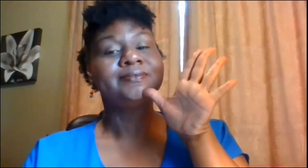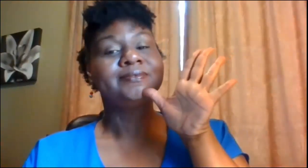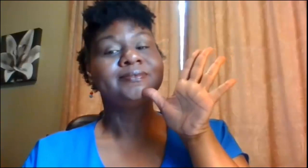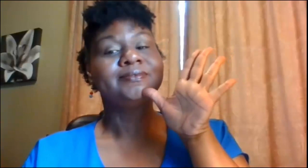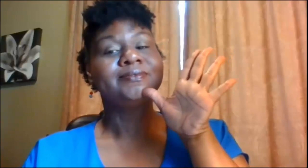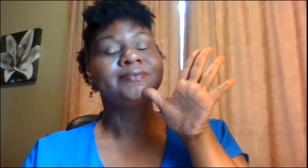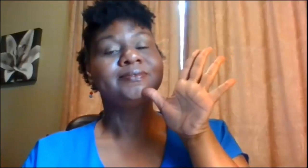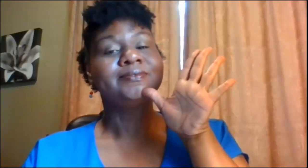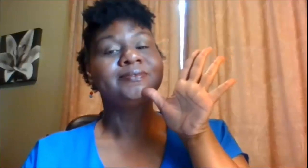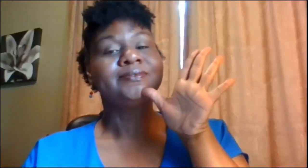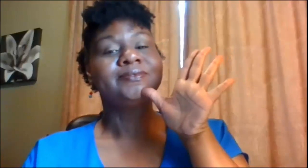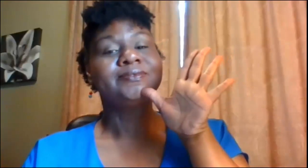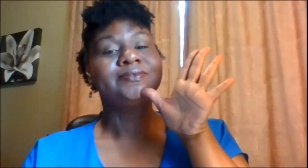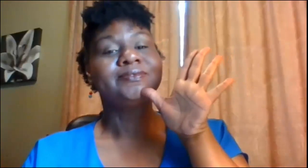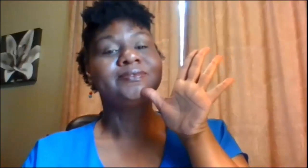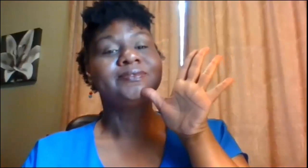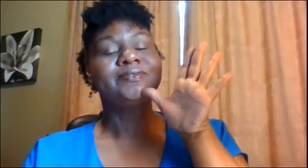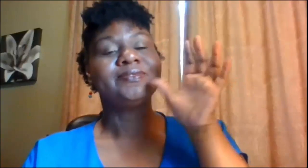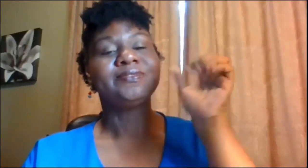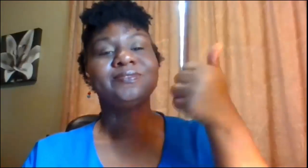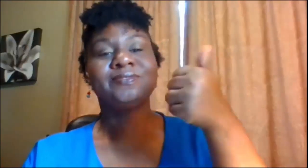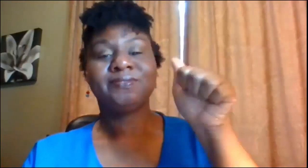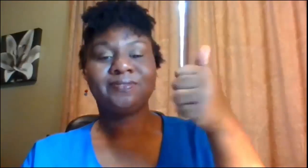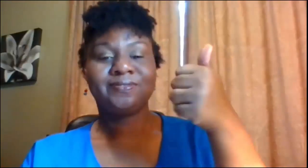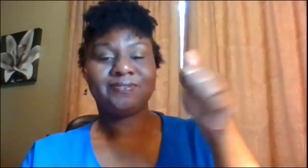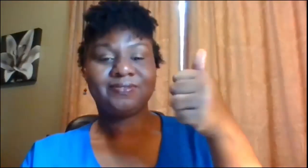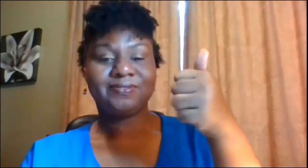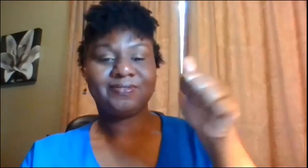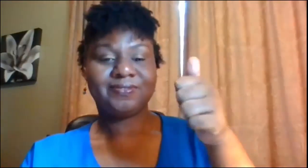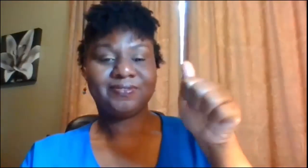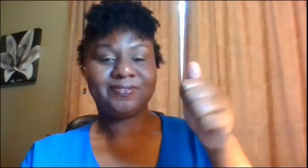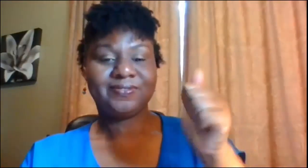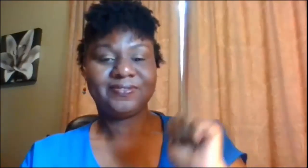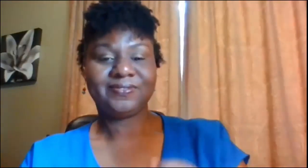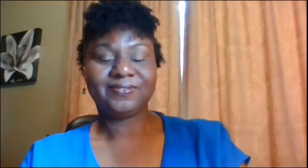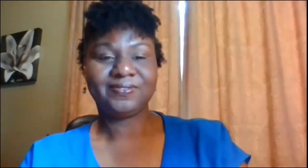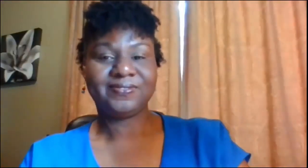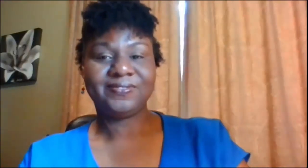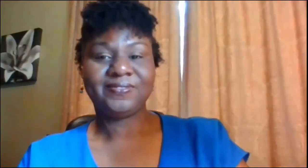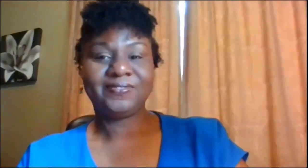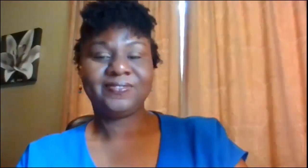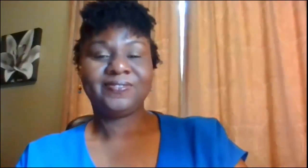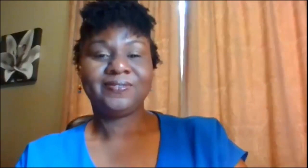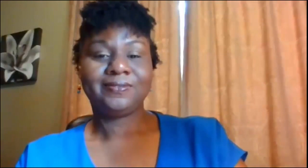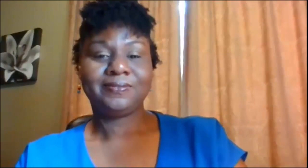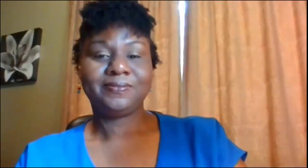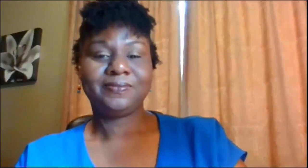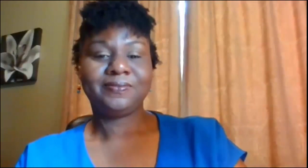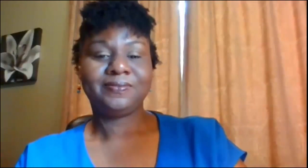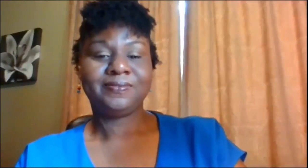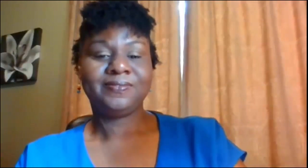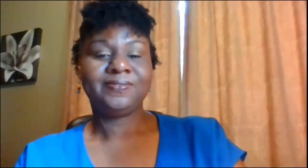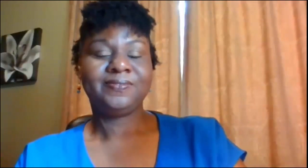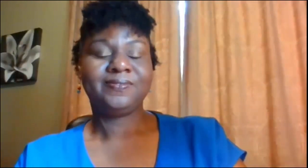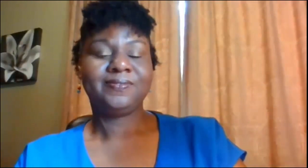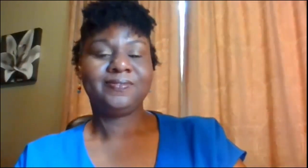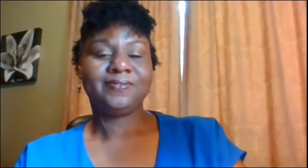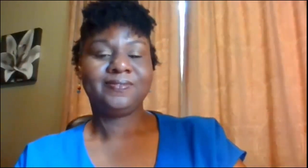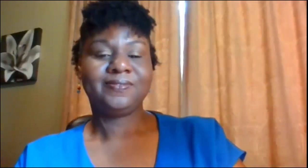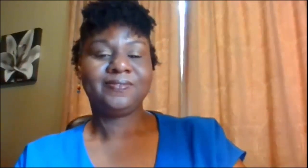I sign